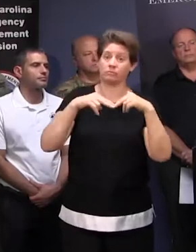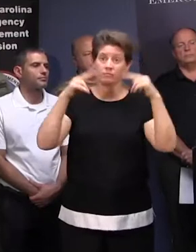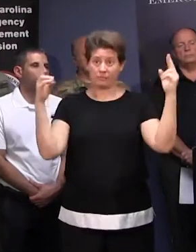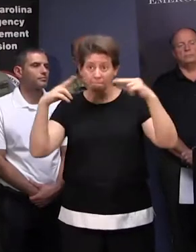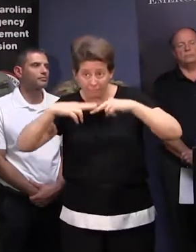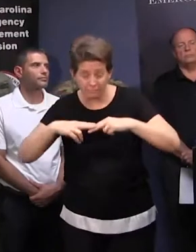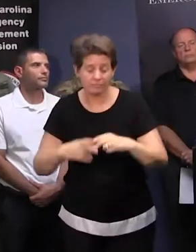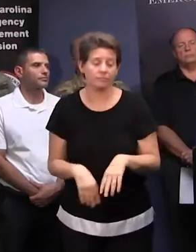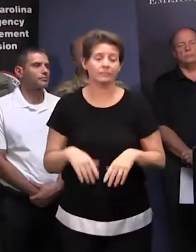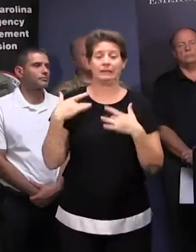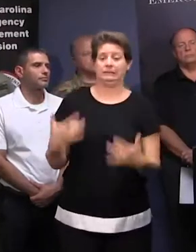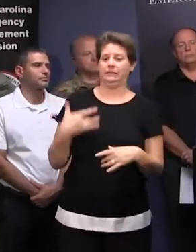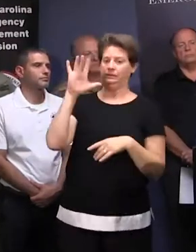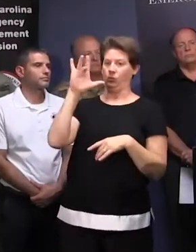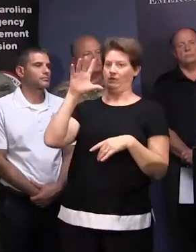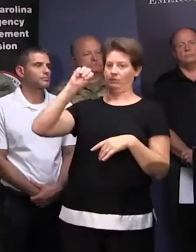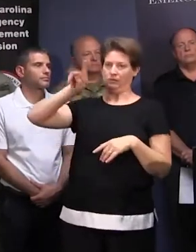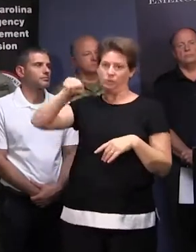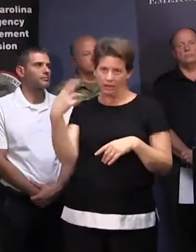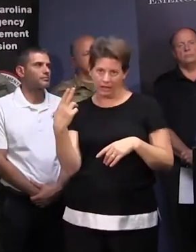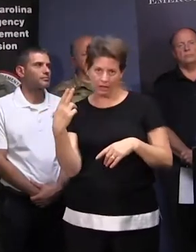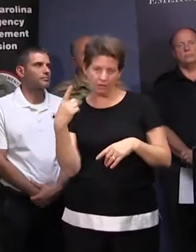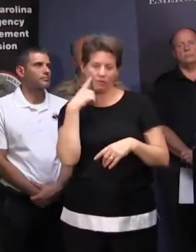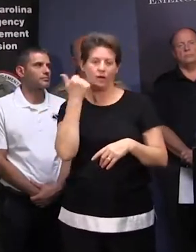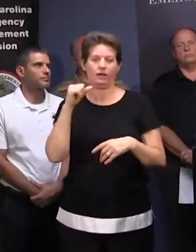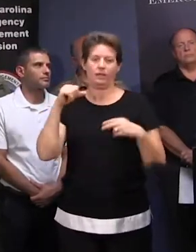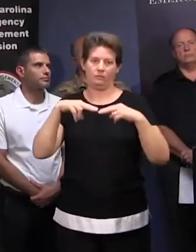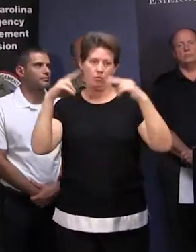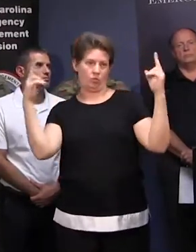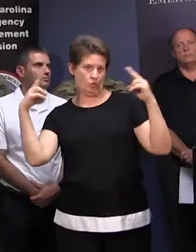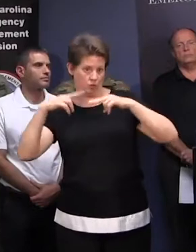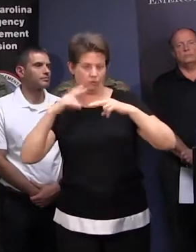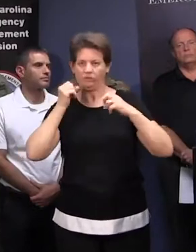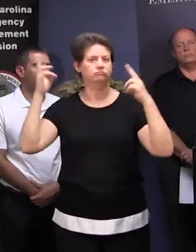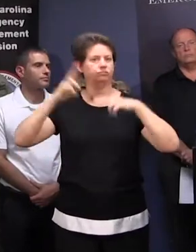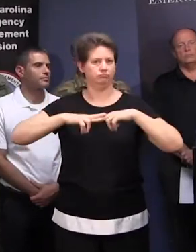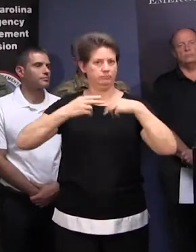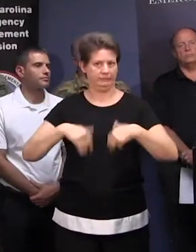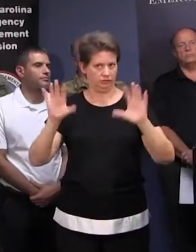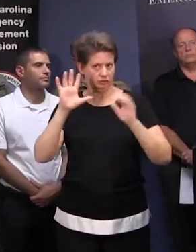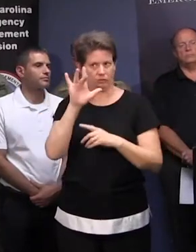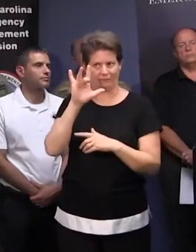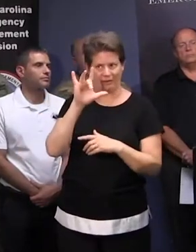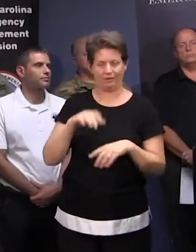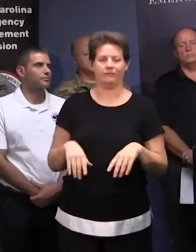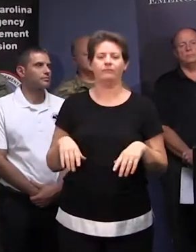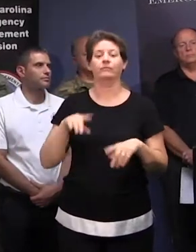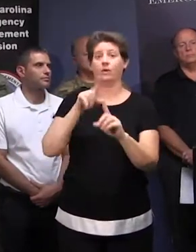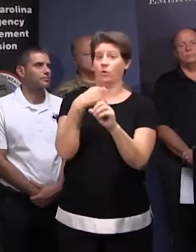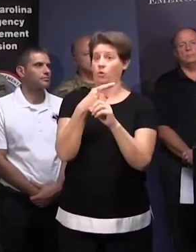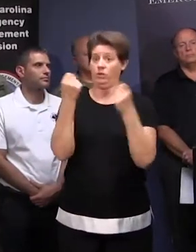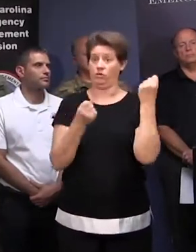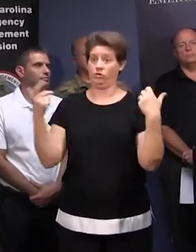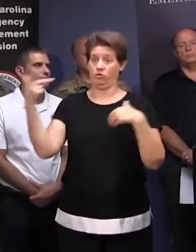25 miles per hour or more for the movable bridges, that's when we lock those down to where only vehicular traffic